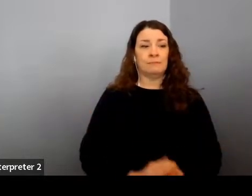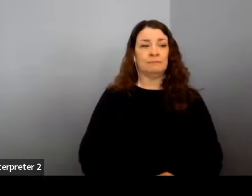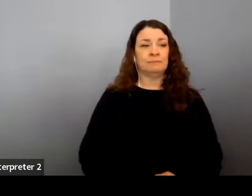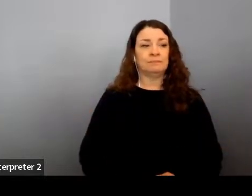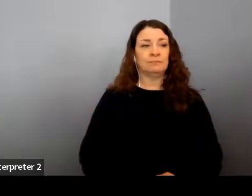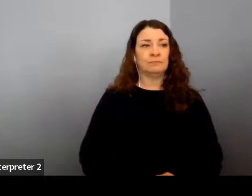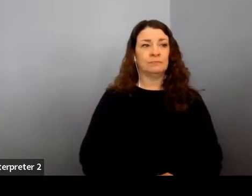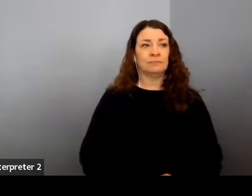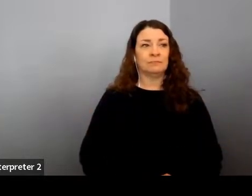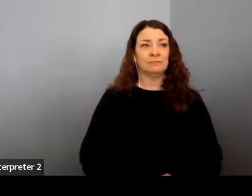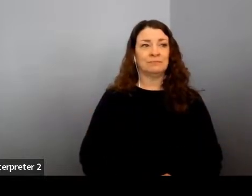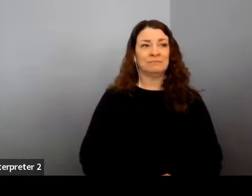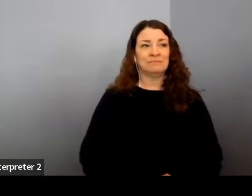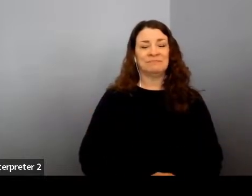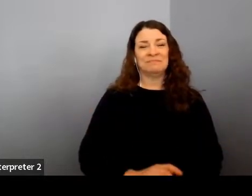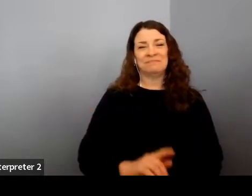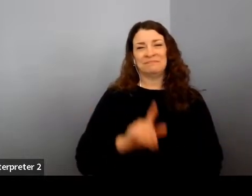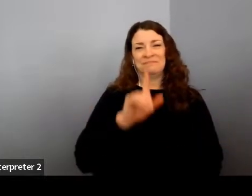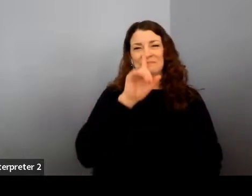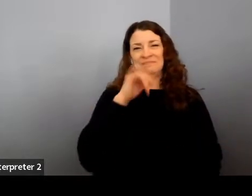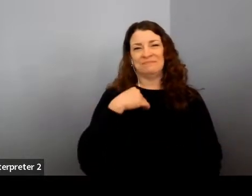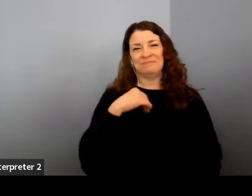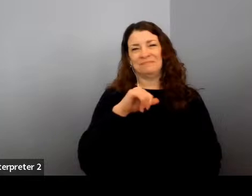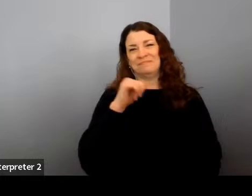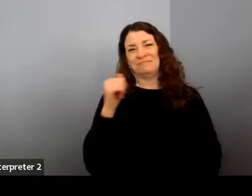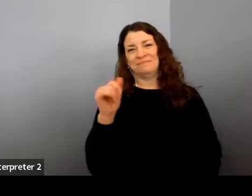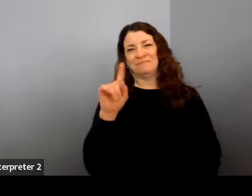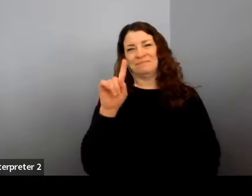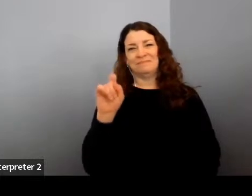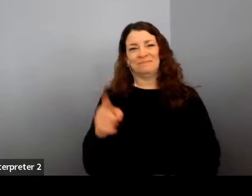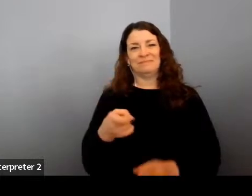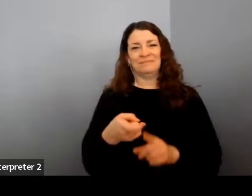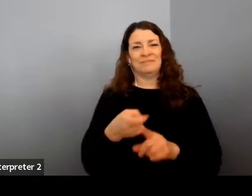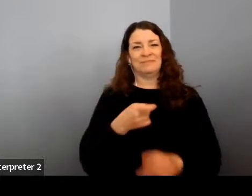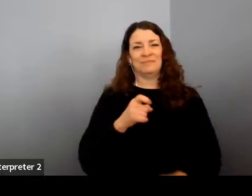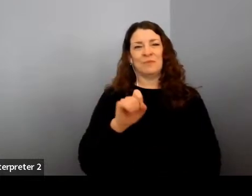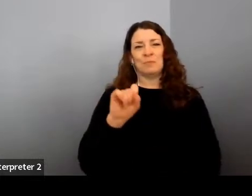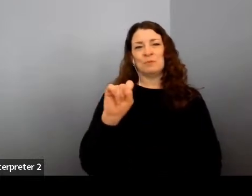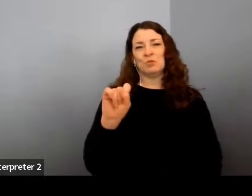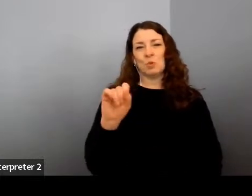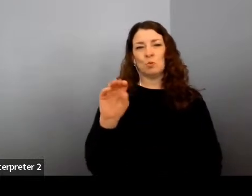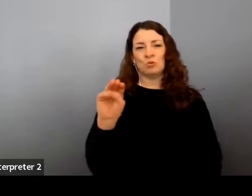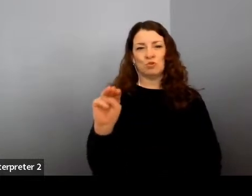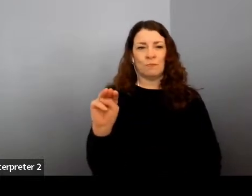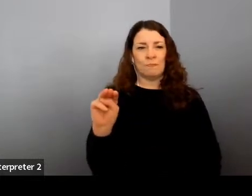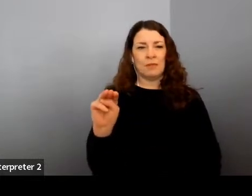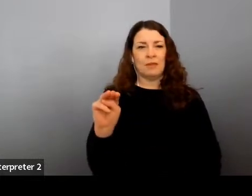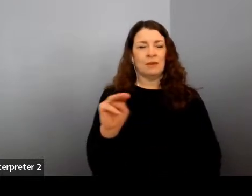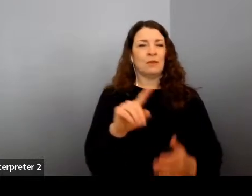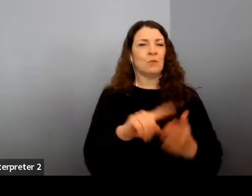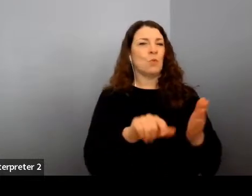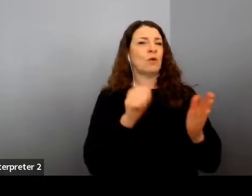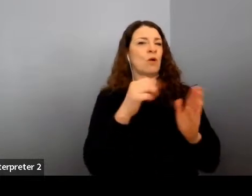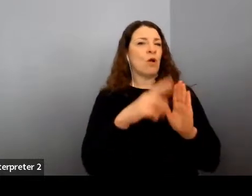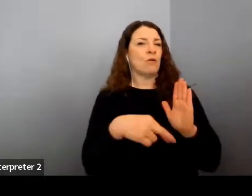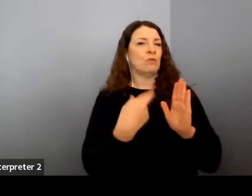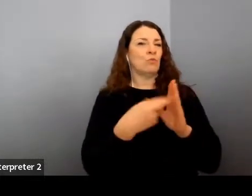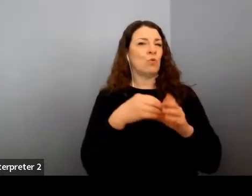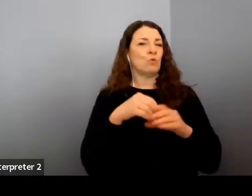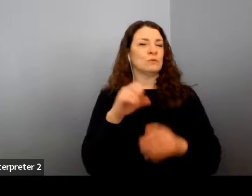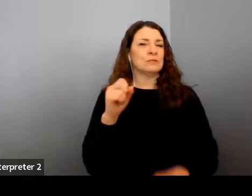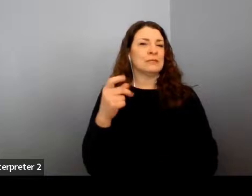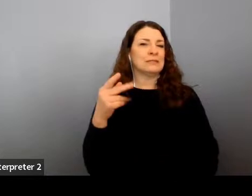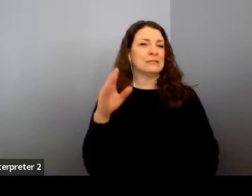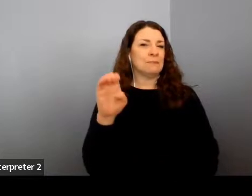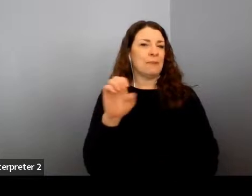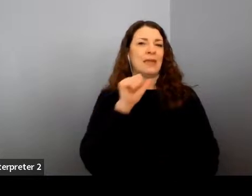Okay, looks like we have another. Okay, we have another one from social media. So what are some other roles in space that aren't astronauts